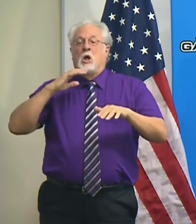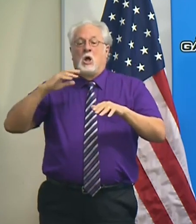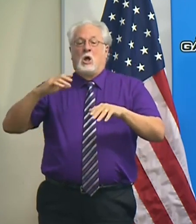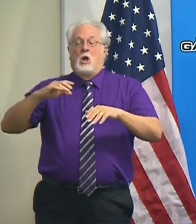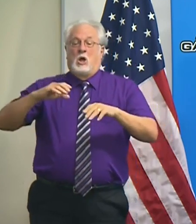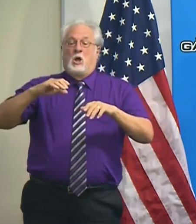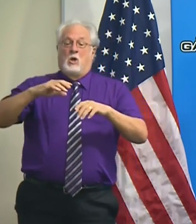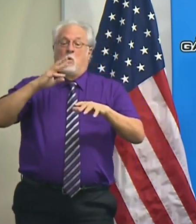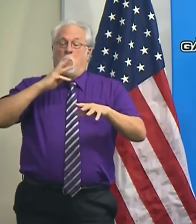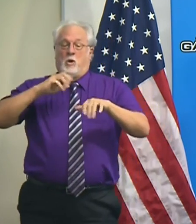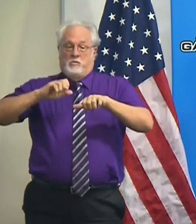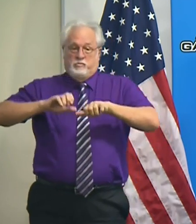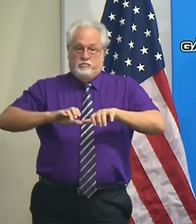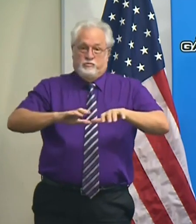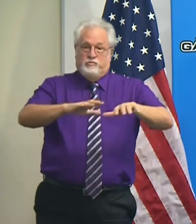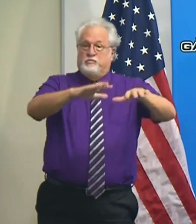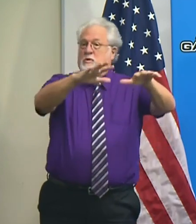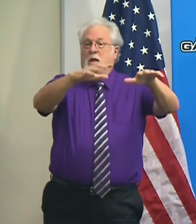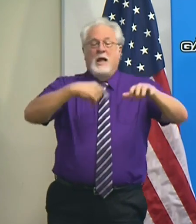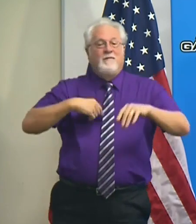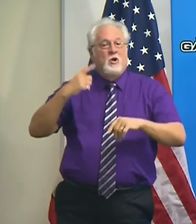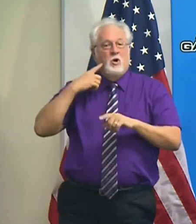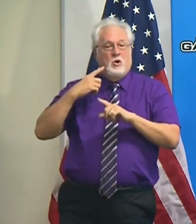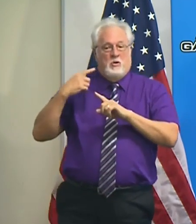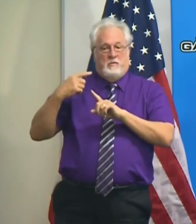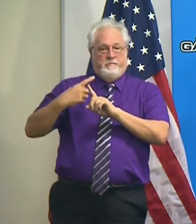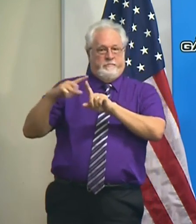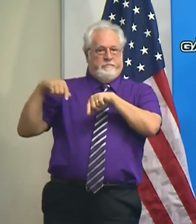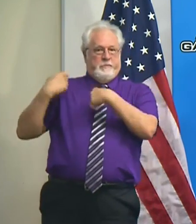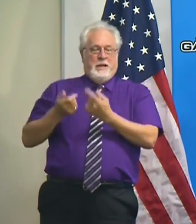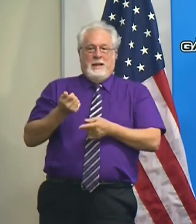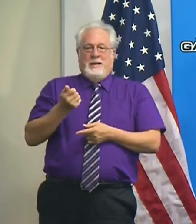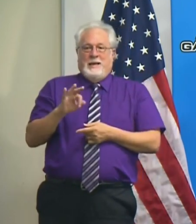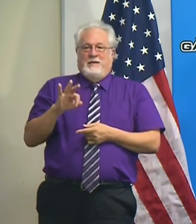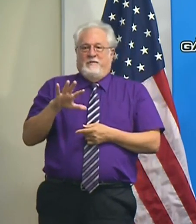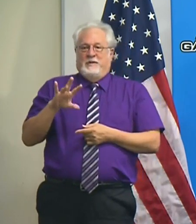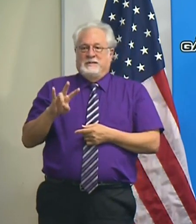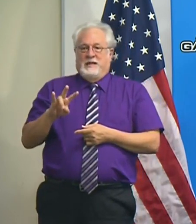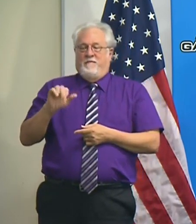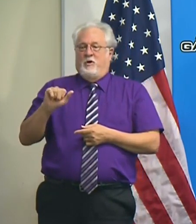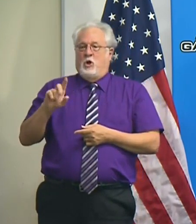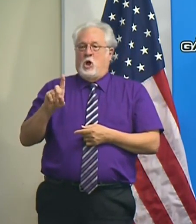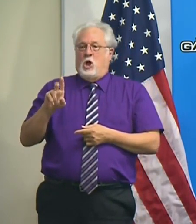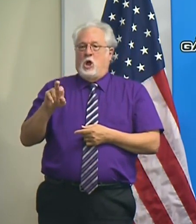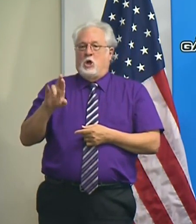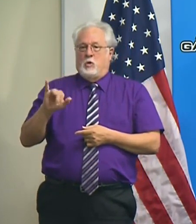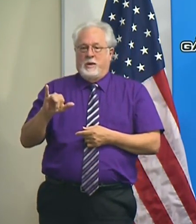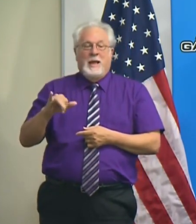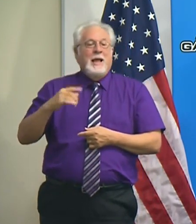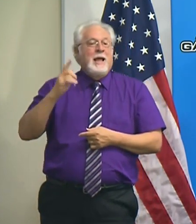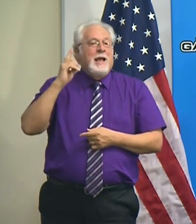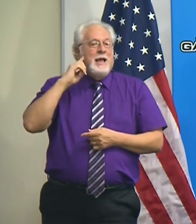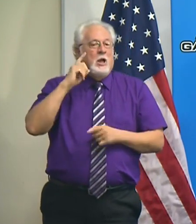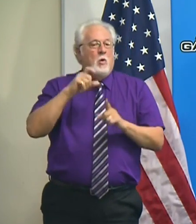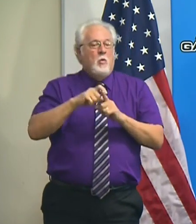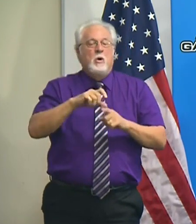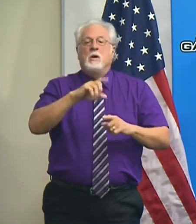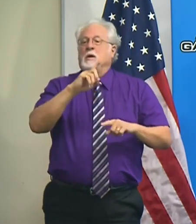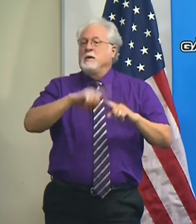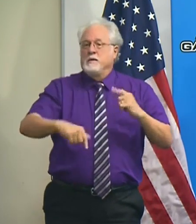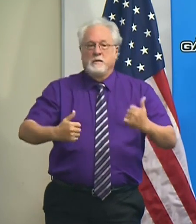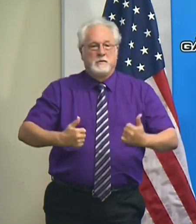heard in Louisiana since Hurricane Audrey in 1957. You're gonna hear the word unsurvivable